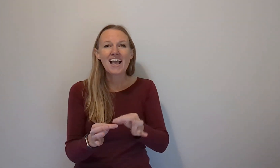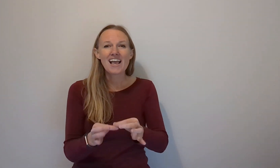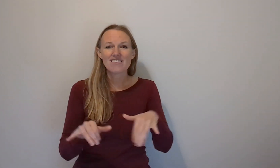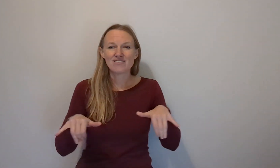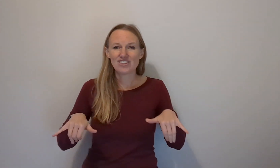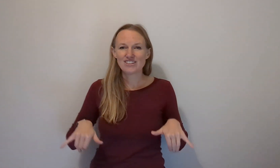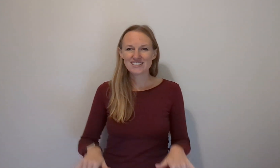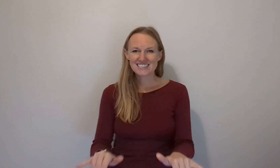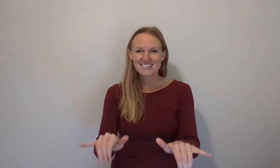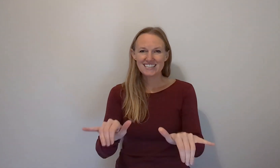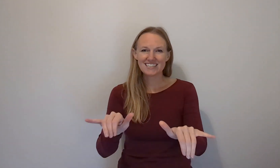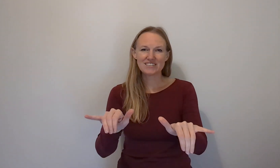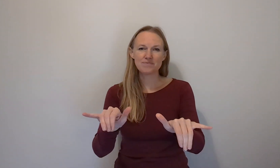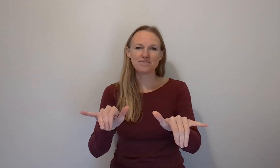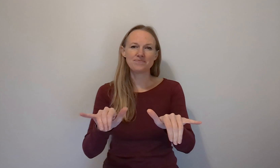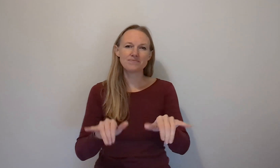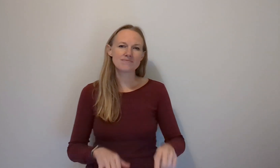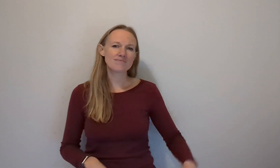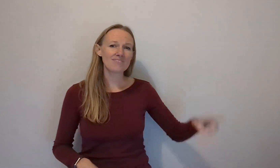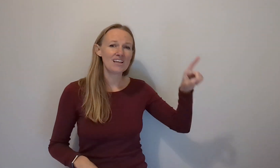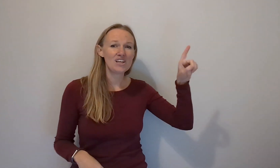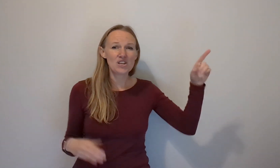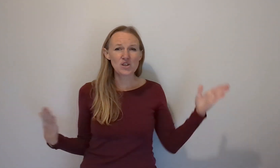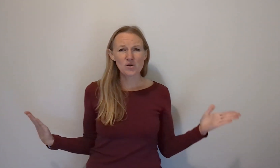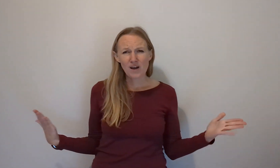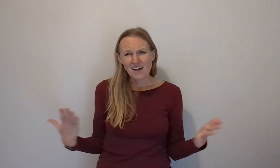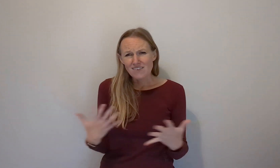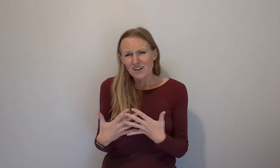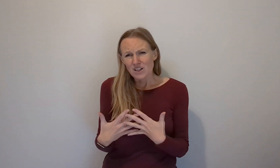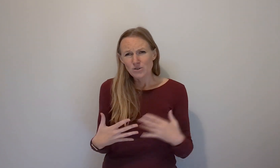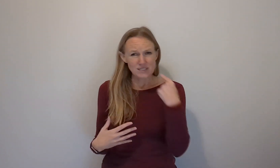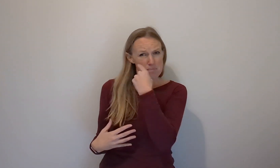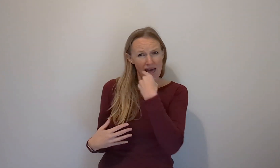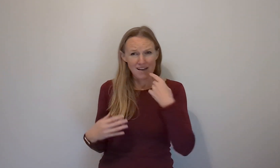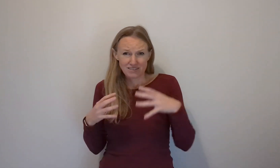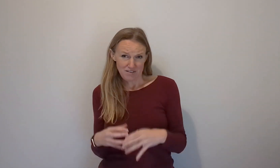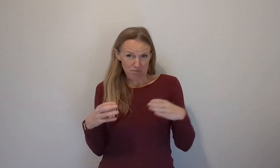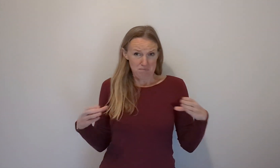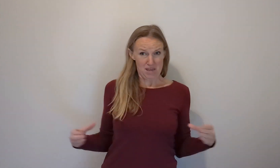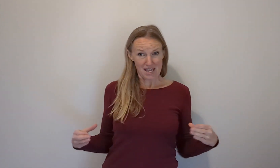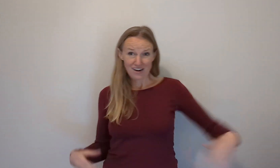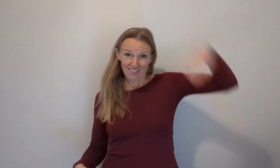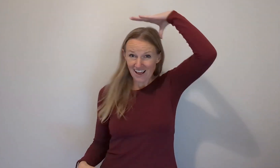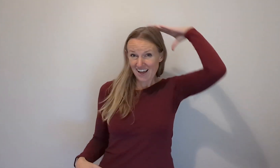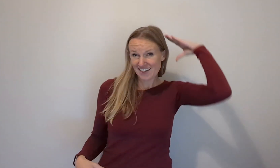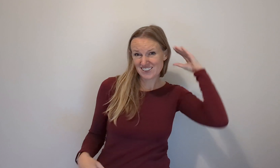Faithful still You have closed the mounds of big lions